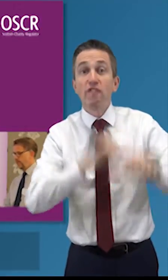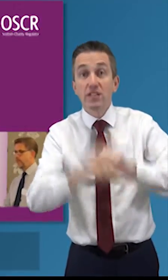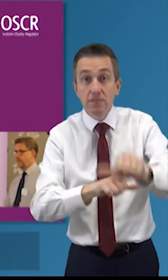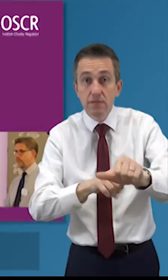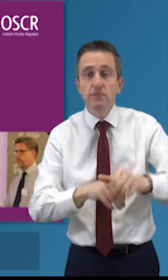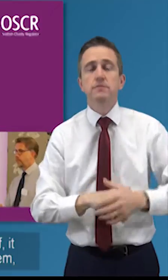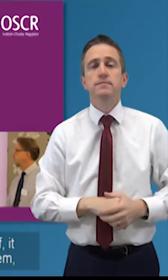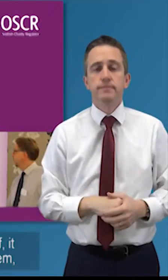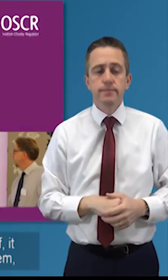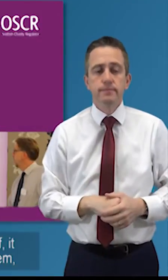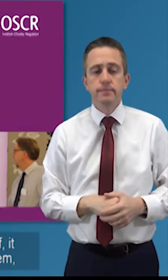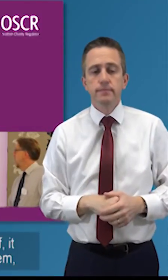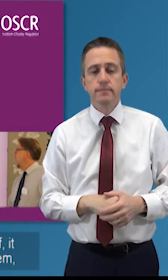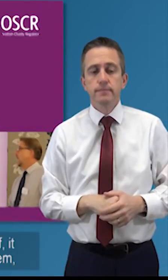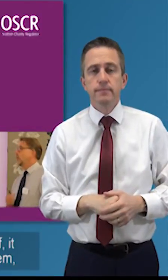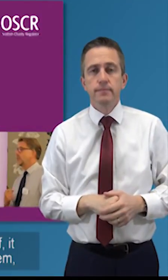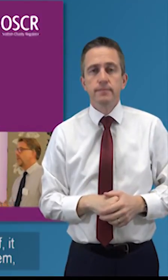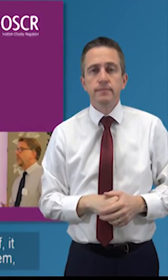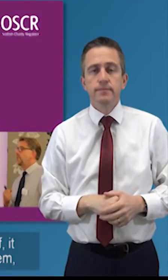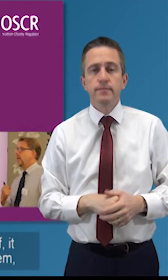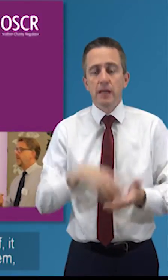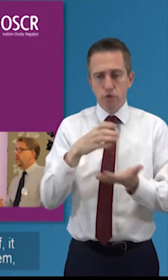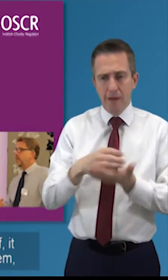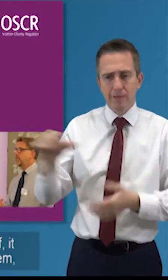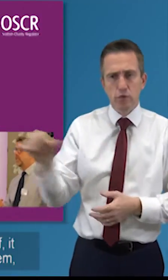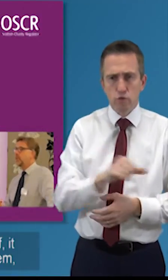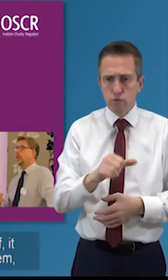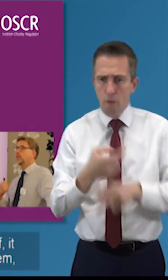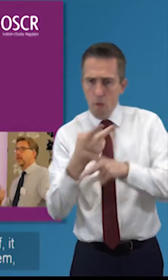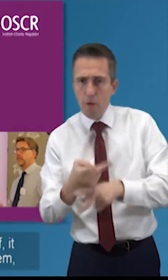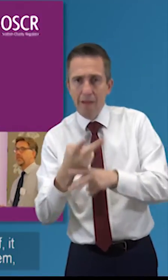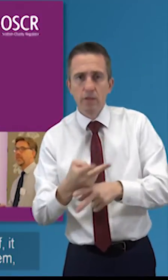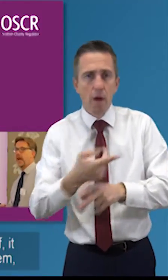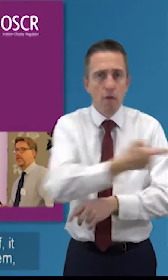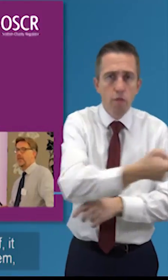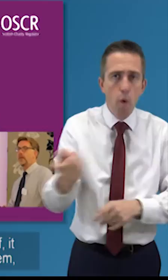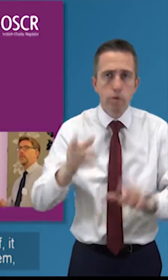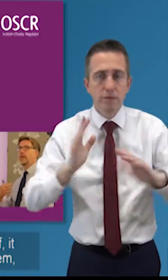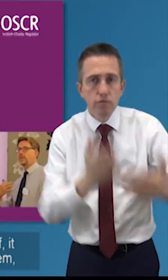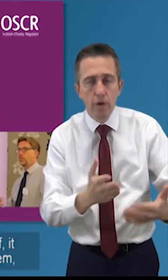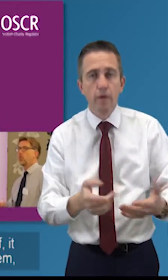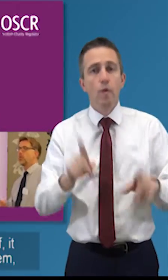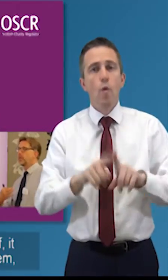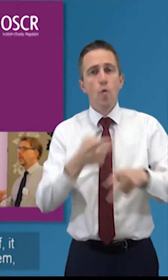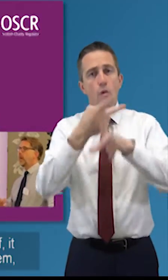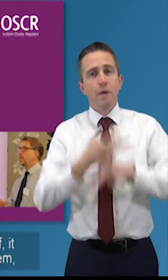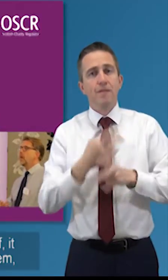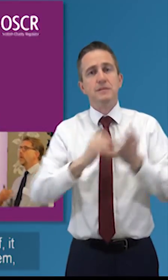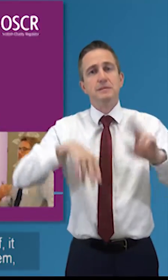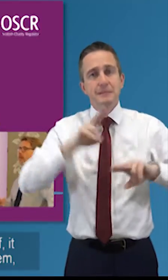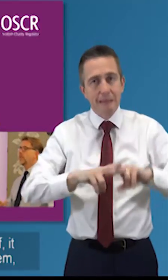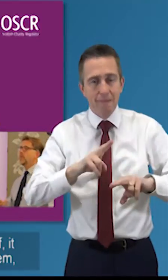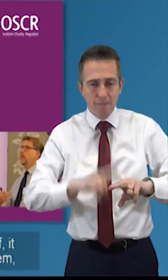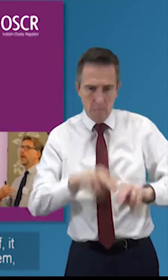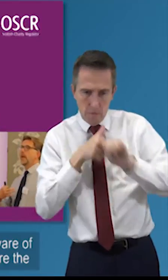it looks after its beneficiaries and it looks after its staff it behaves appropriately to them